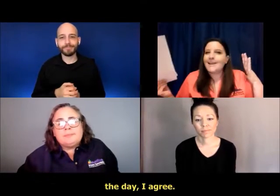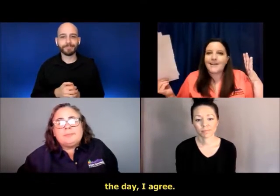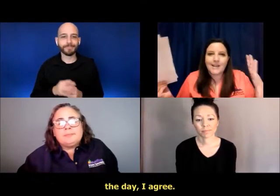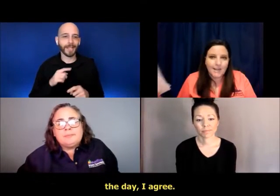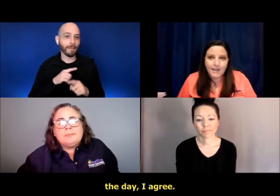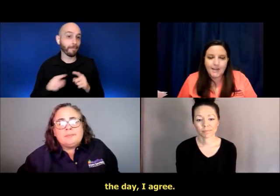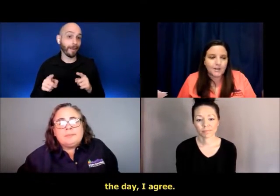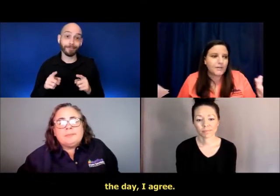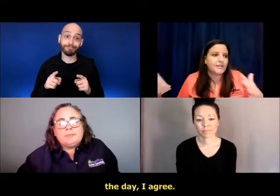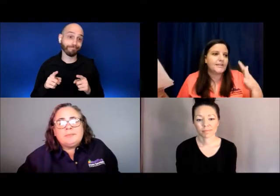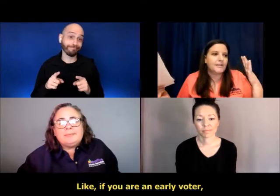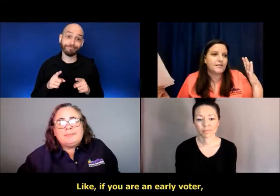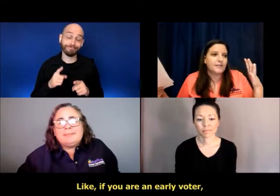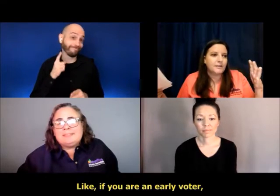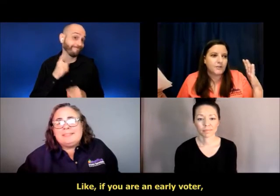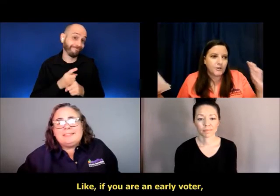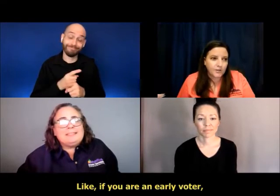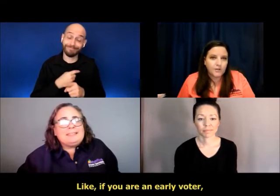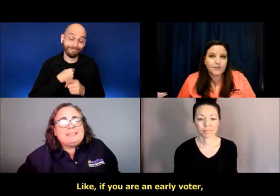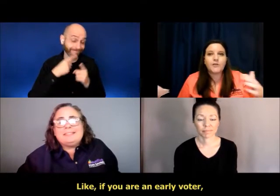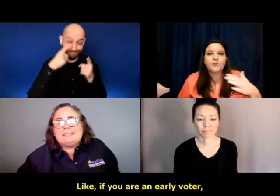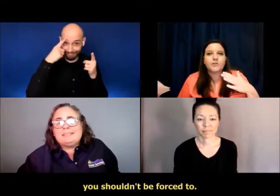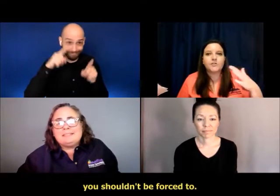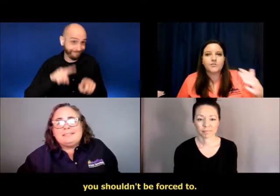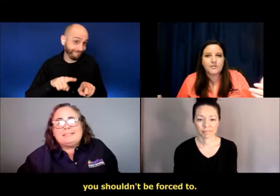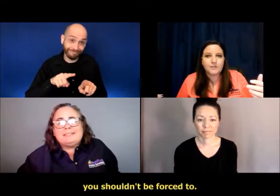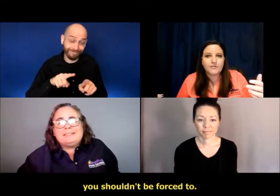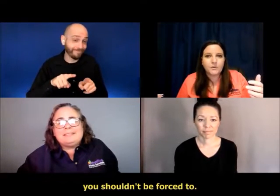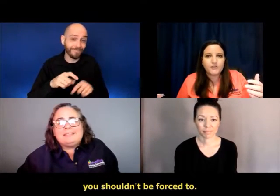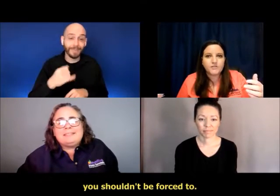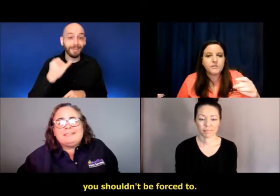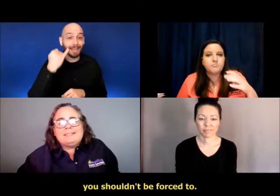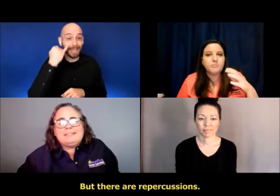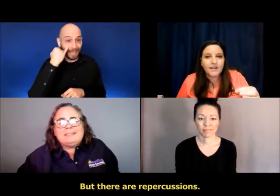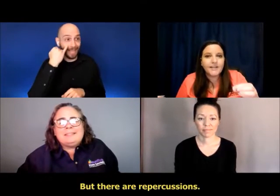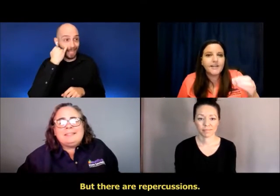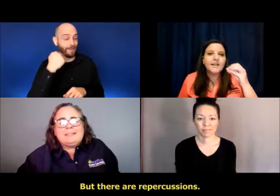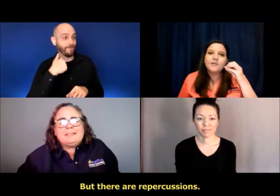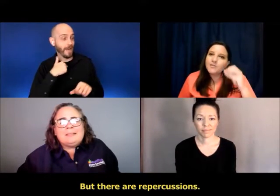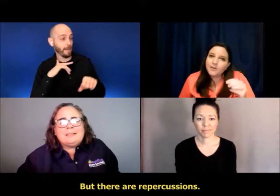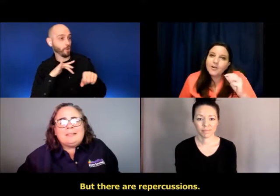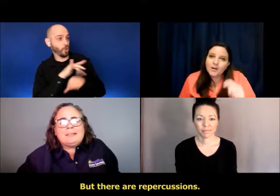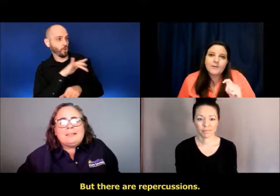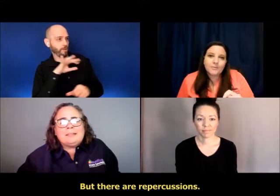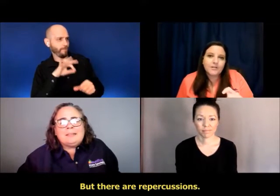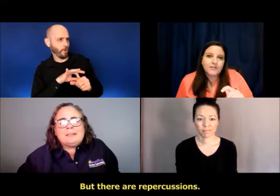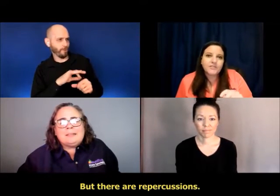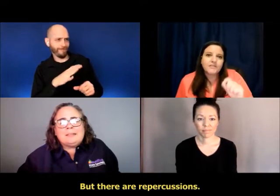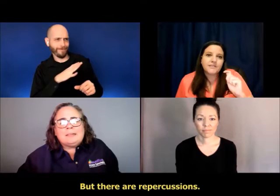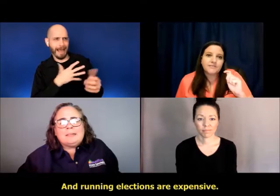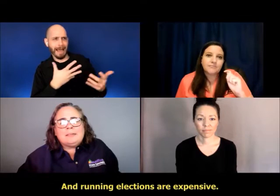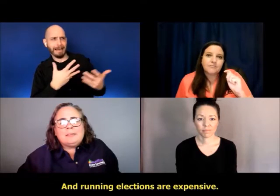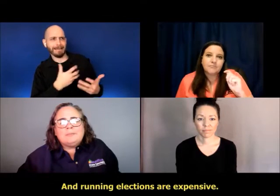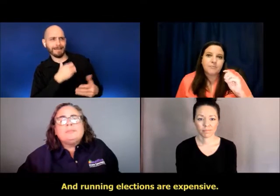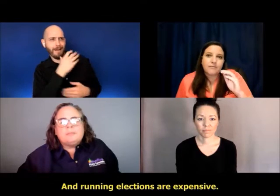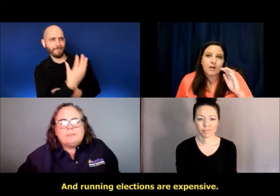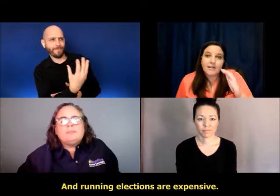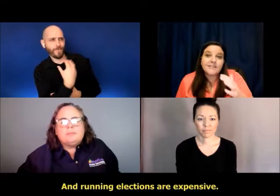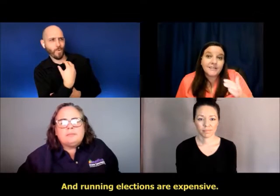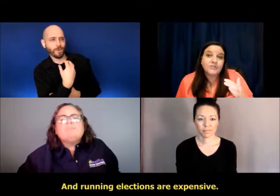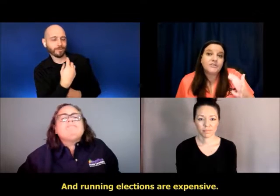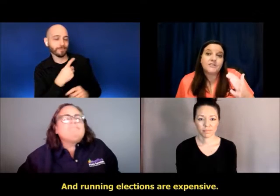the end of the day, I agree. Like, if you're an early voter, you shouldn't be forced to. But there are repercussions and